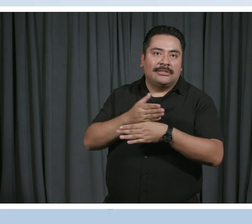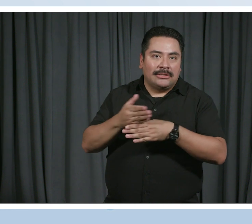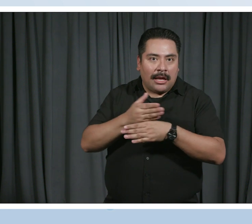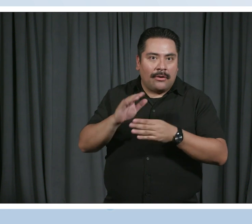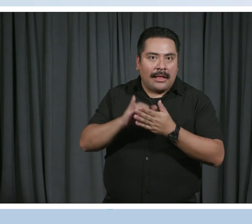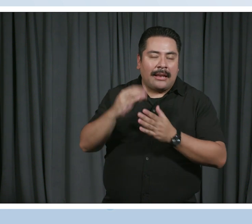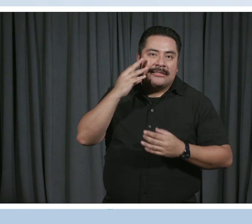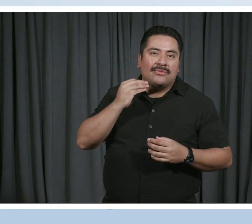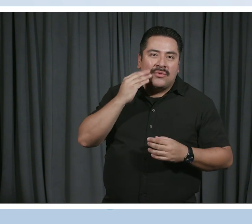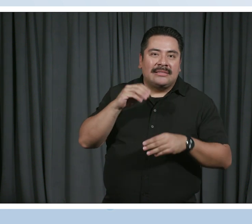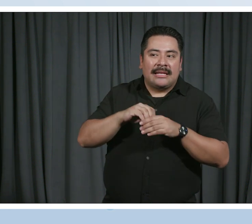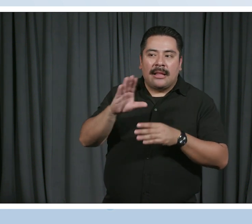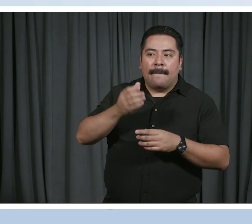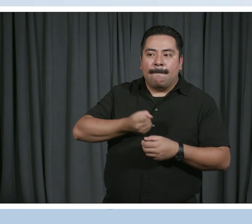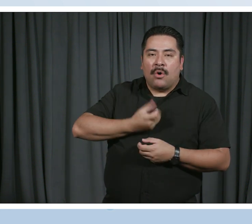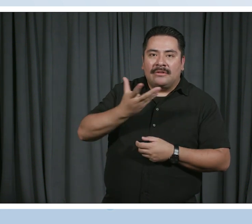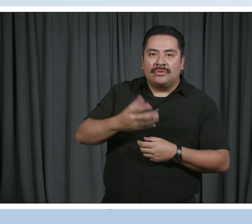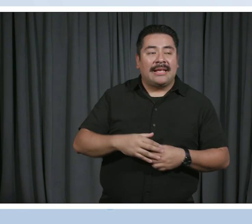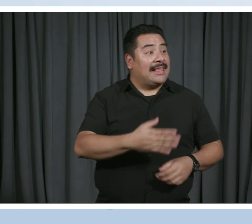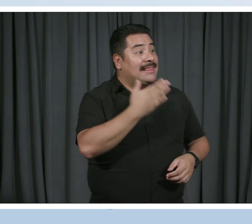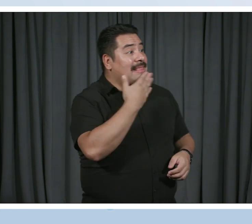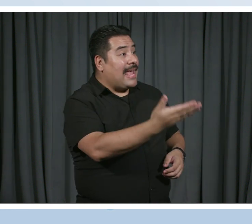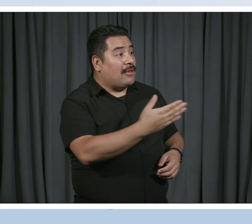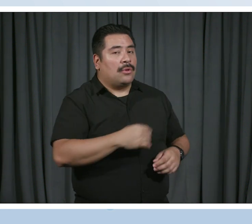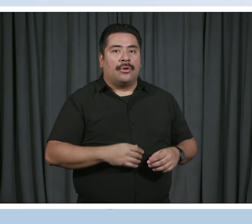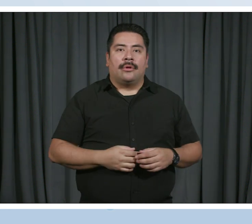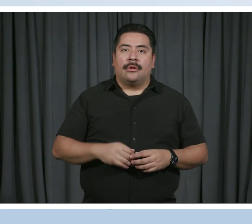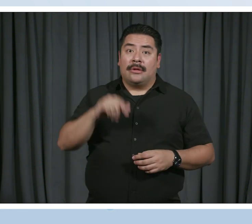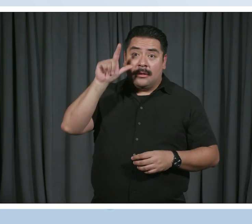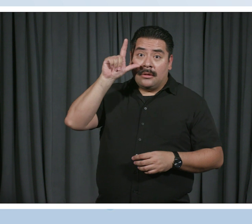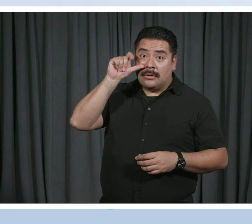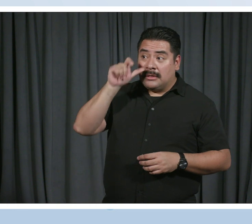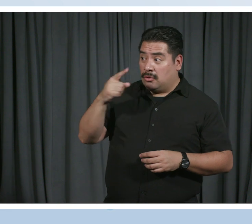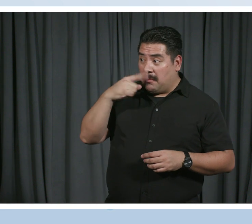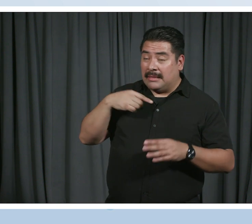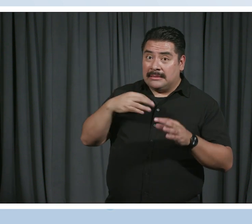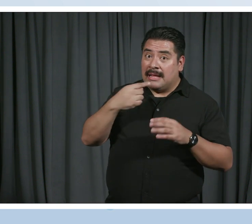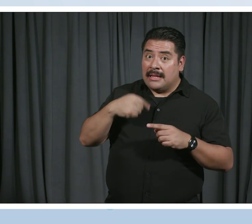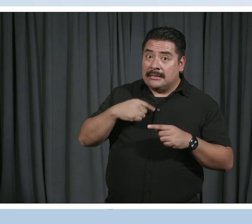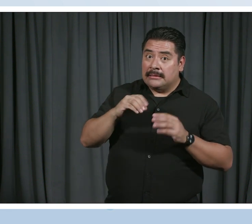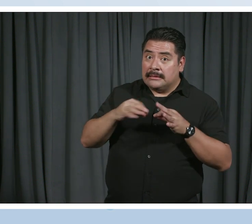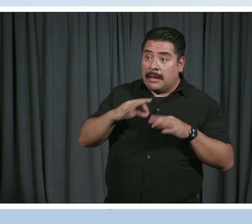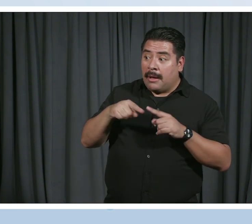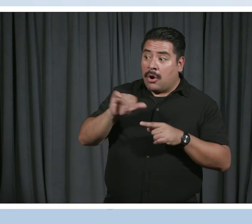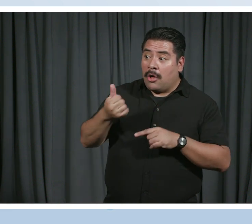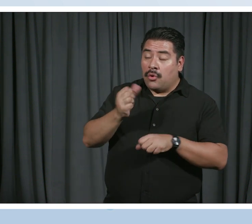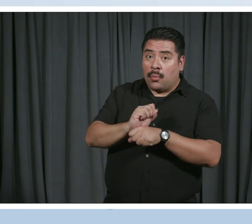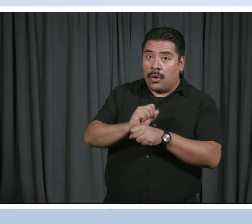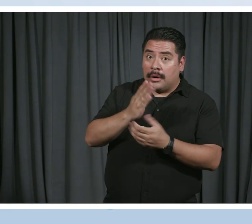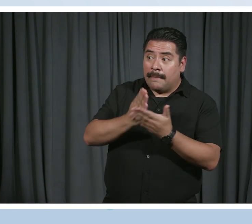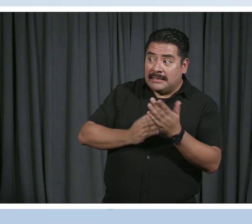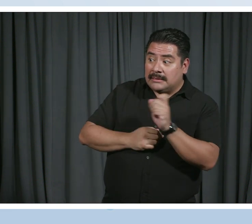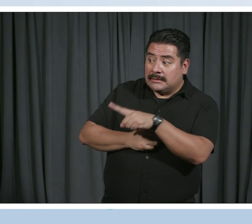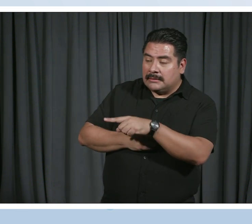that experience in your poetry. Thank you. Can you tell us about any of your other pieces or your other work? Something that I've been thinking